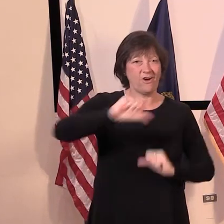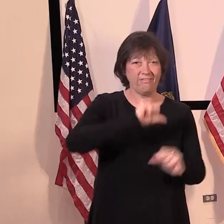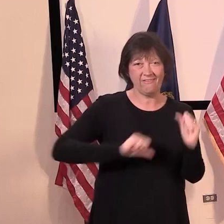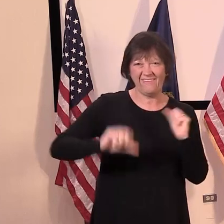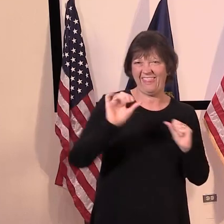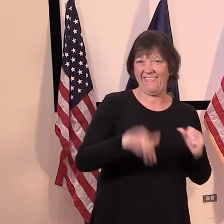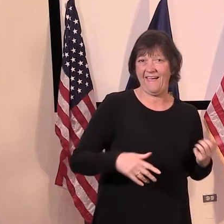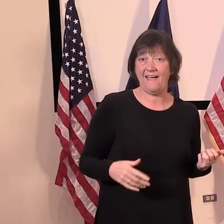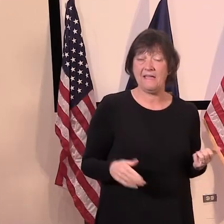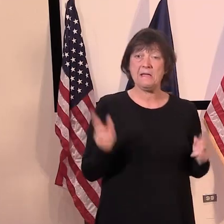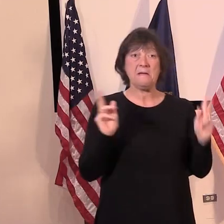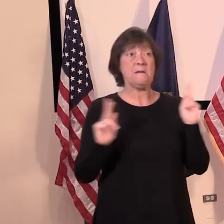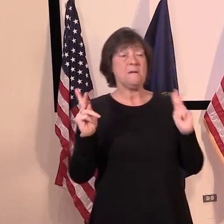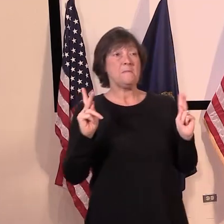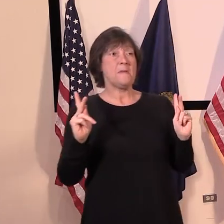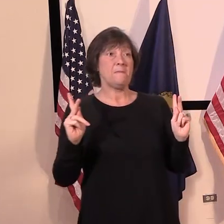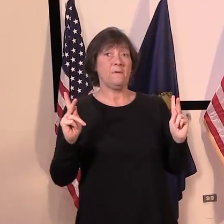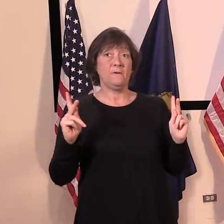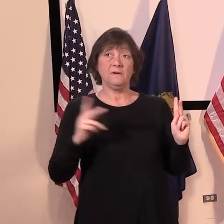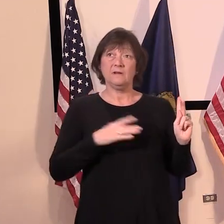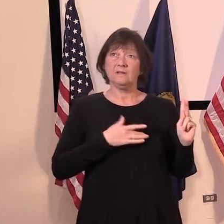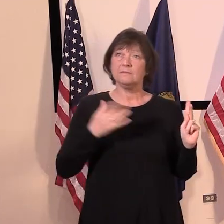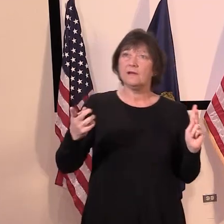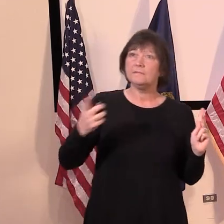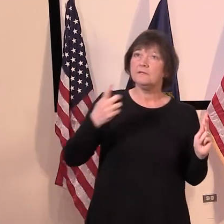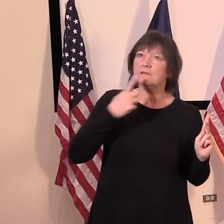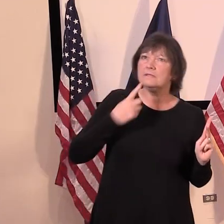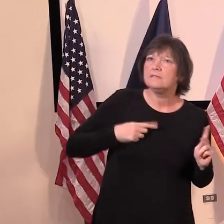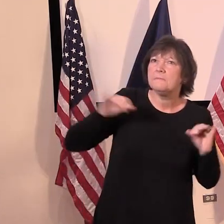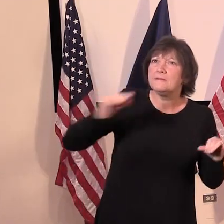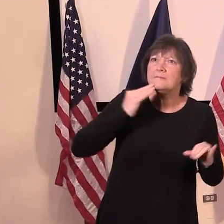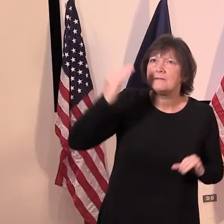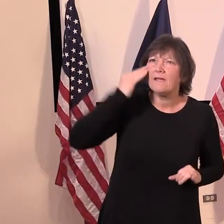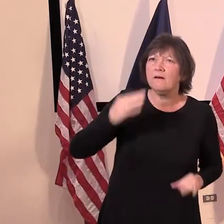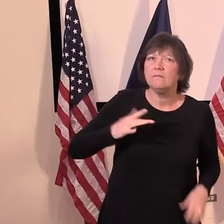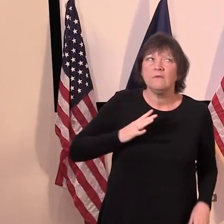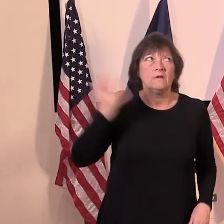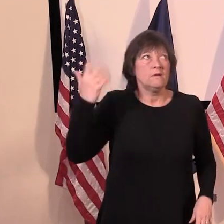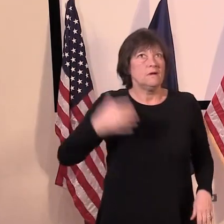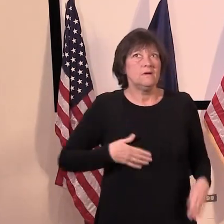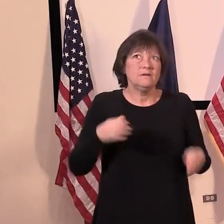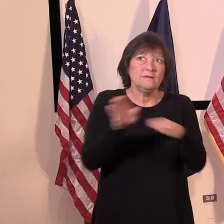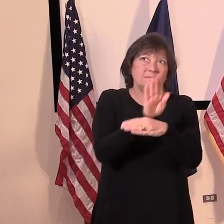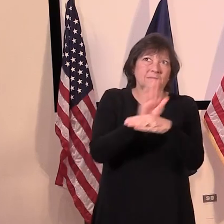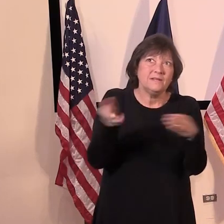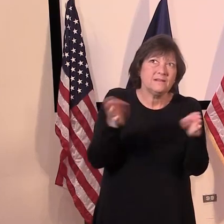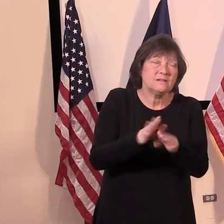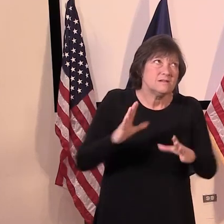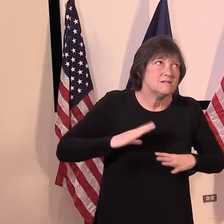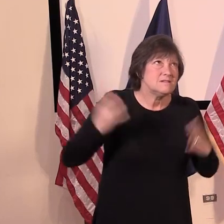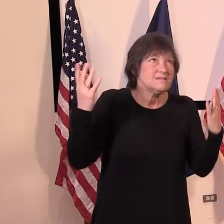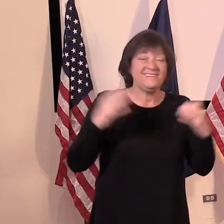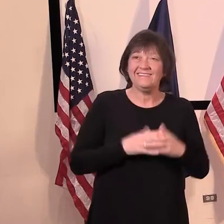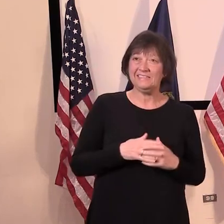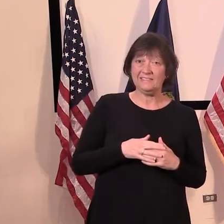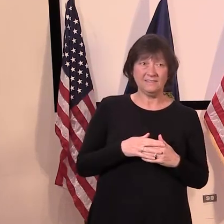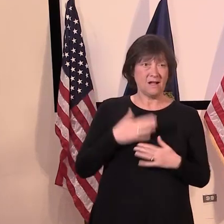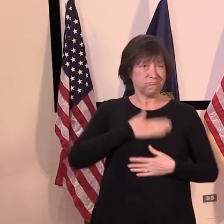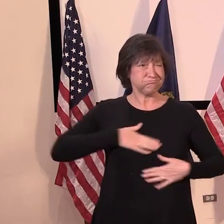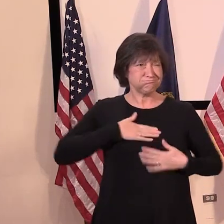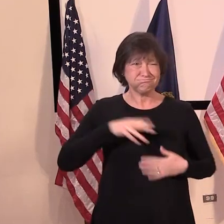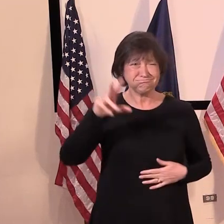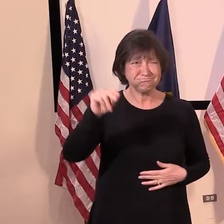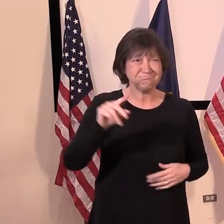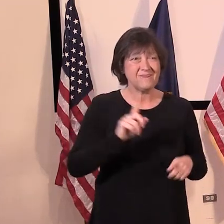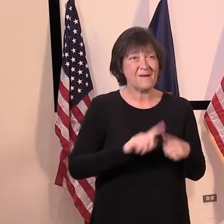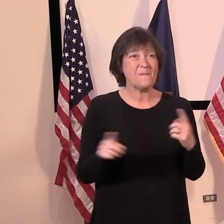always like what they hear. But I was pleasantly surprised when we had one of the initial closures was the bars